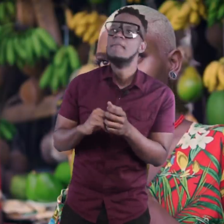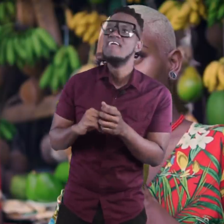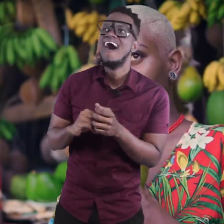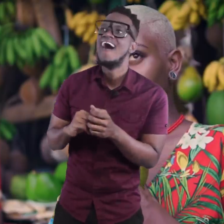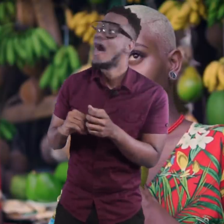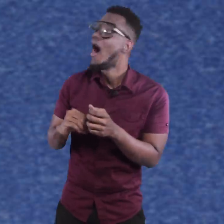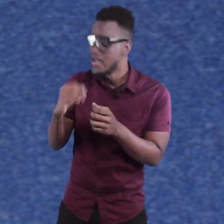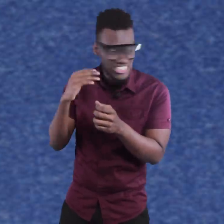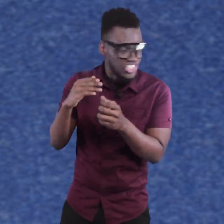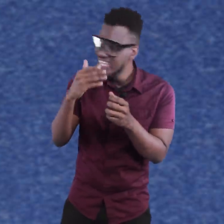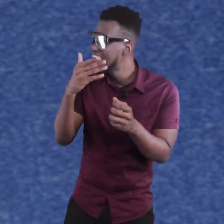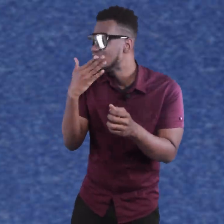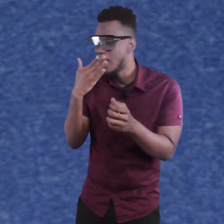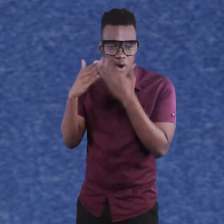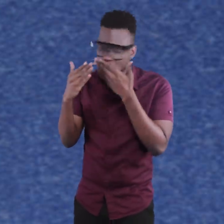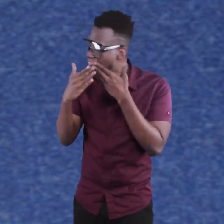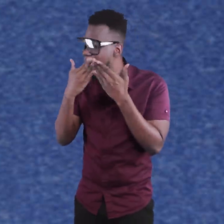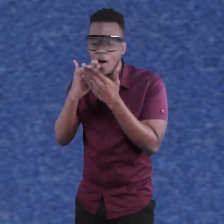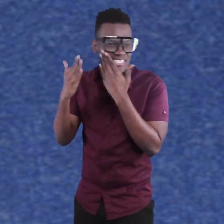And then